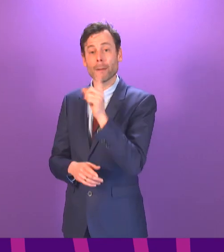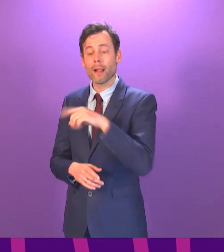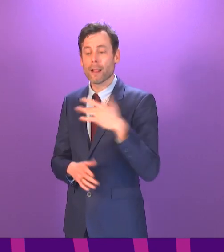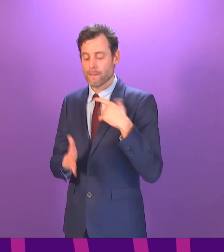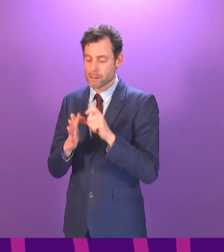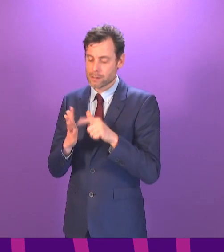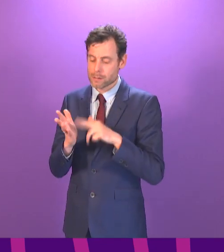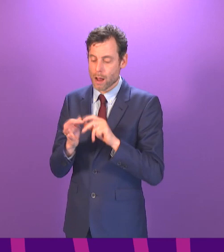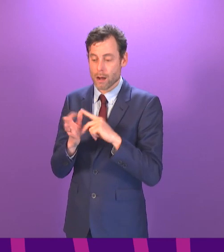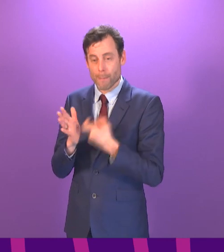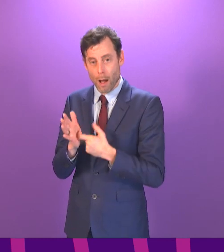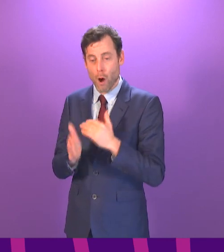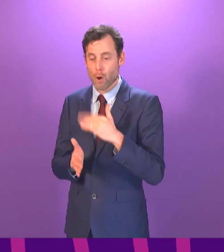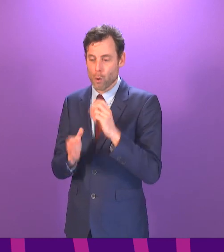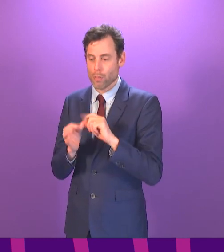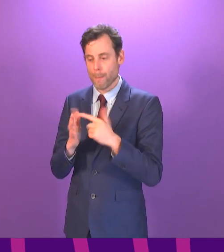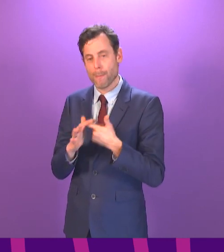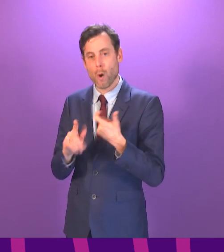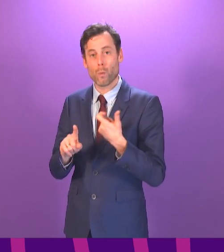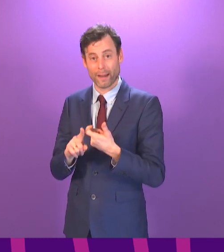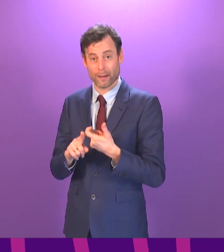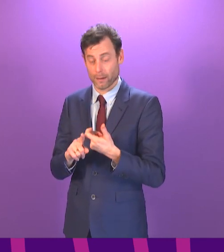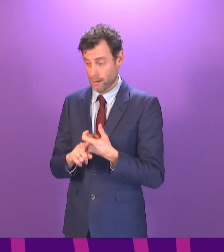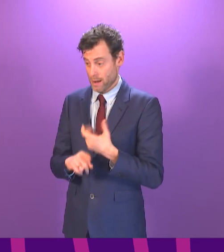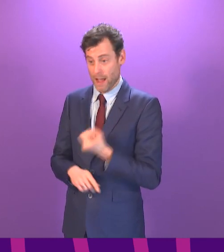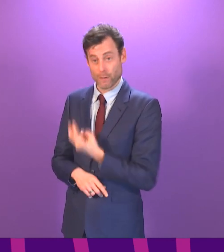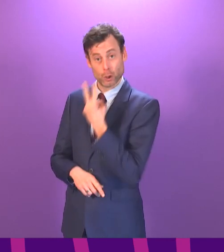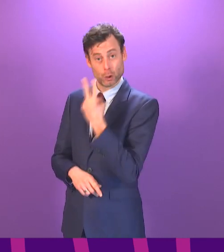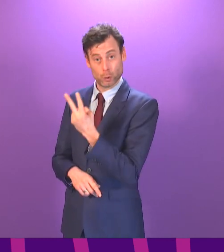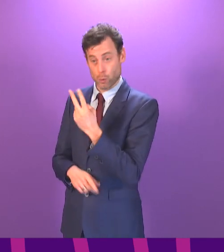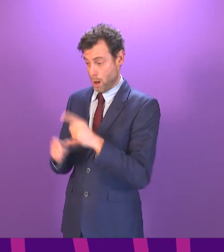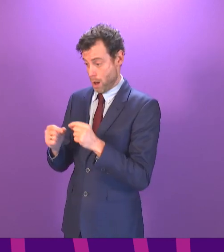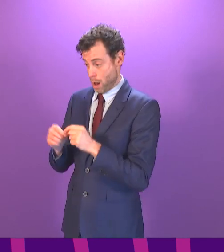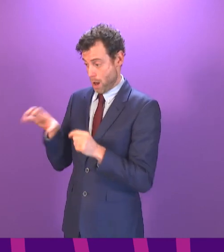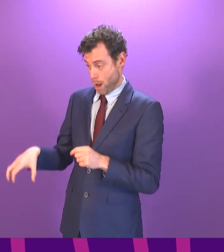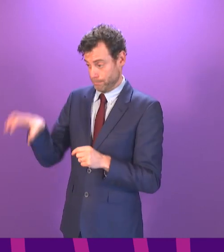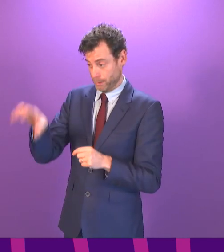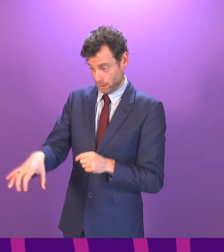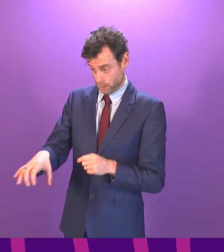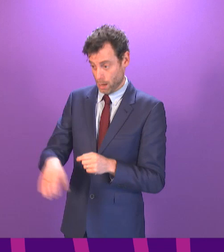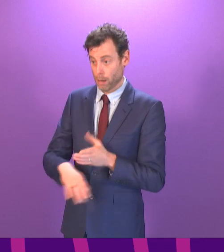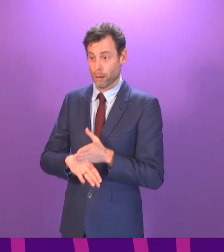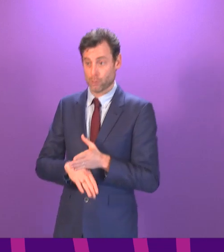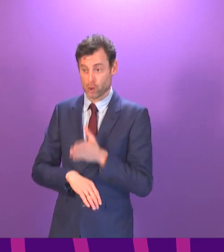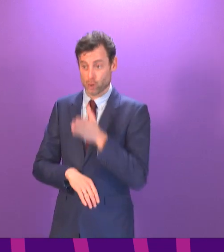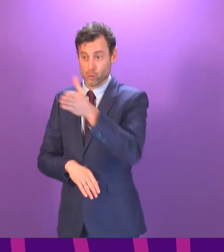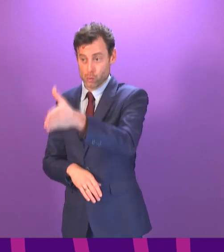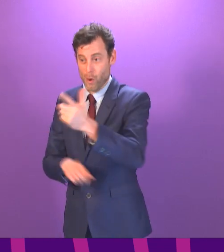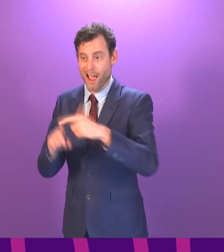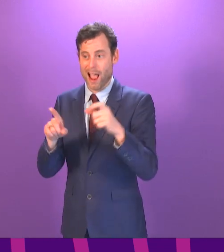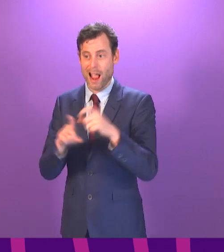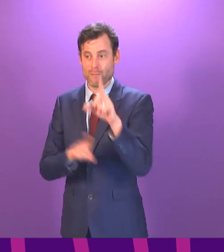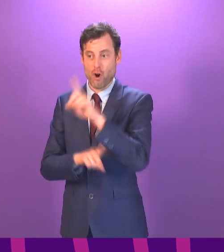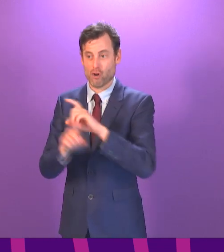have been asked to travel past not one but two vaccination hubs in East Lothian to go, yes, to the Edinburgh Conference